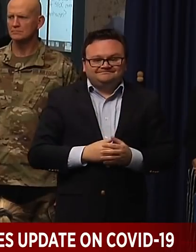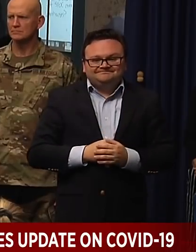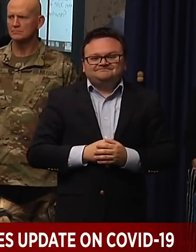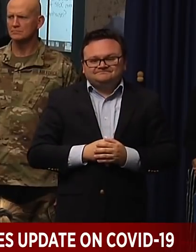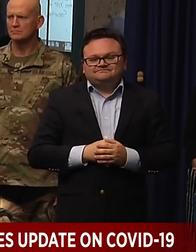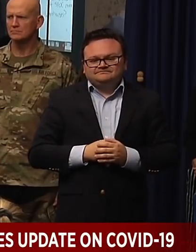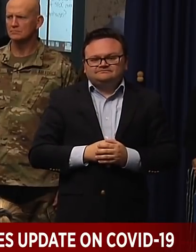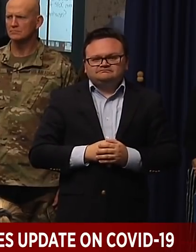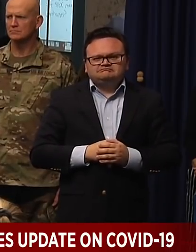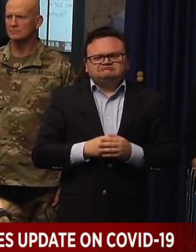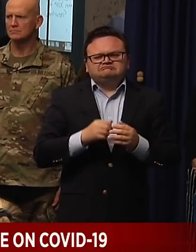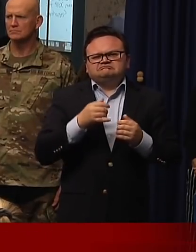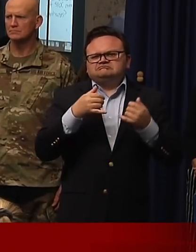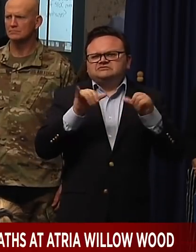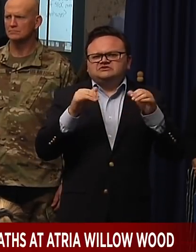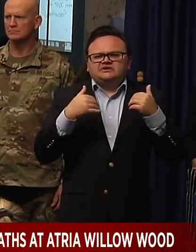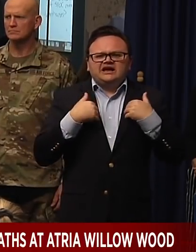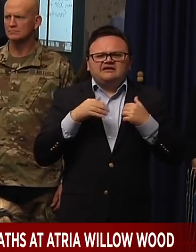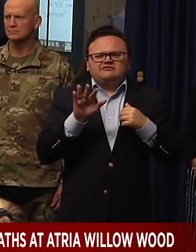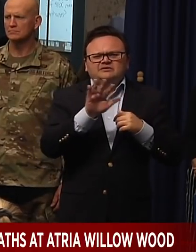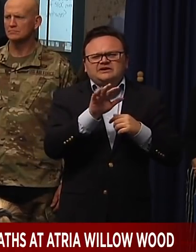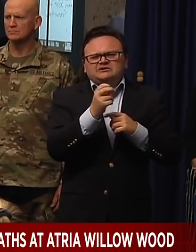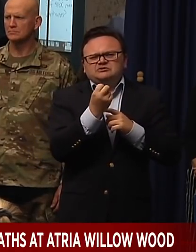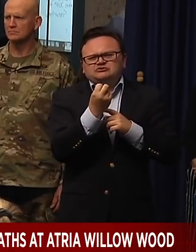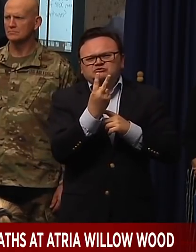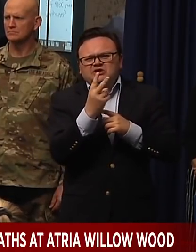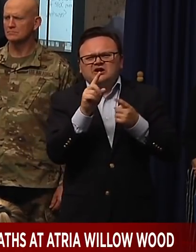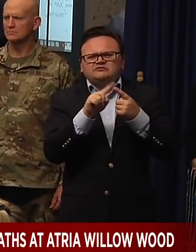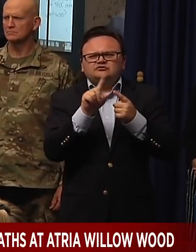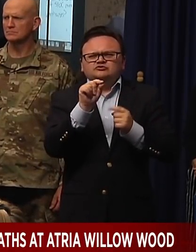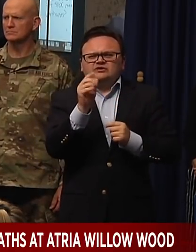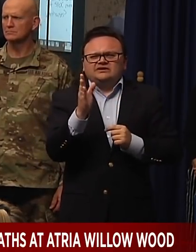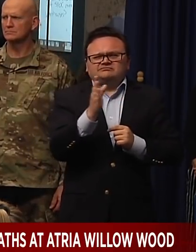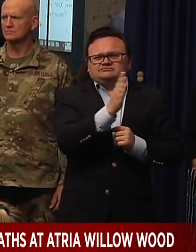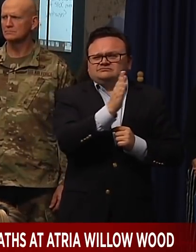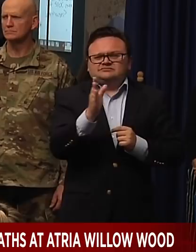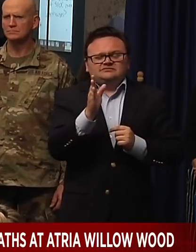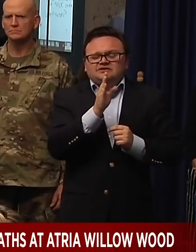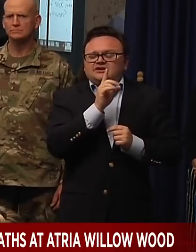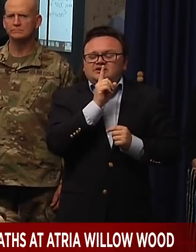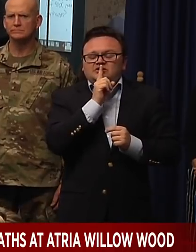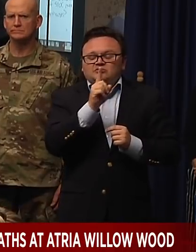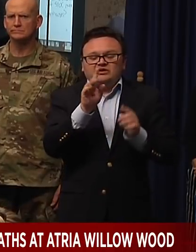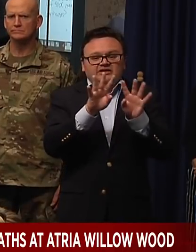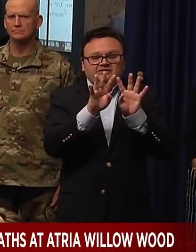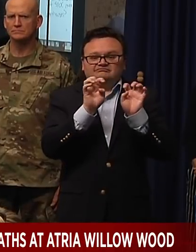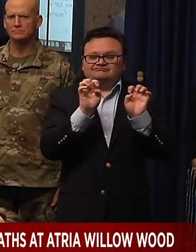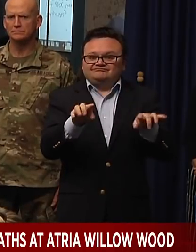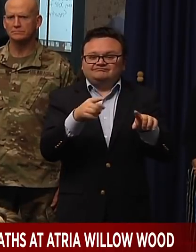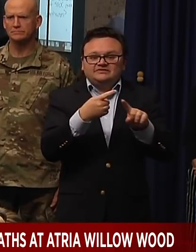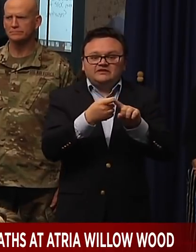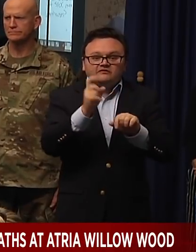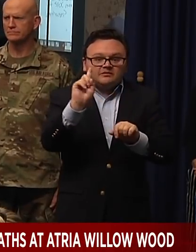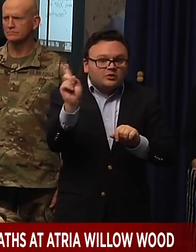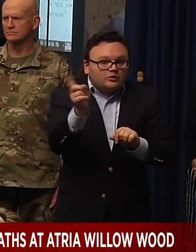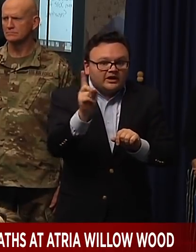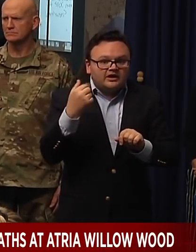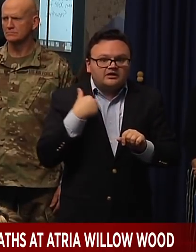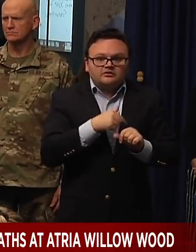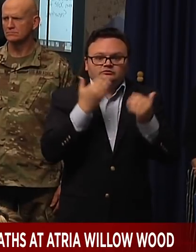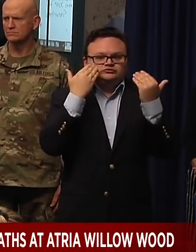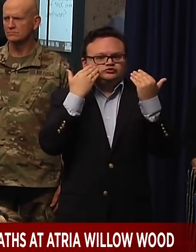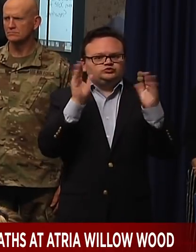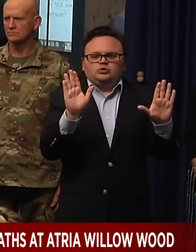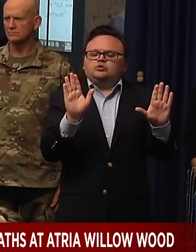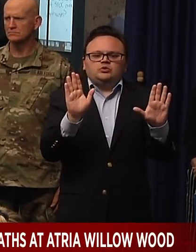you know, a dozen, 20, you know, in that range who we have, they're totally unlinked. And so the unlinked cases are obviously what